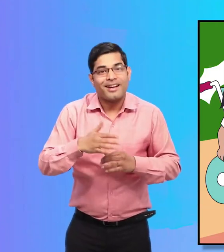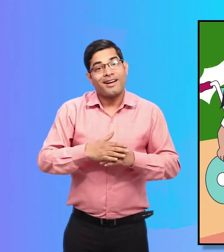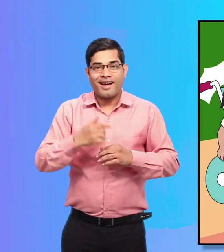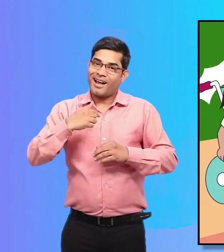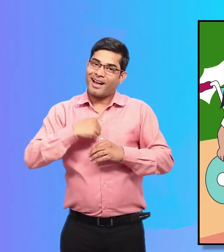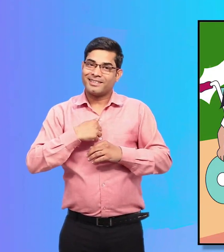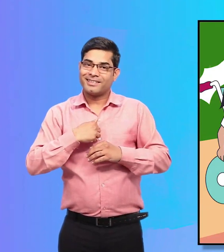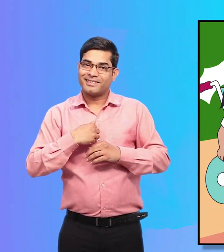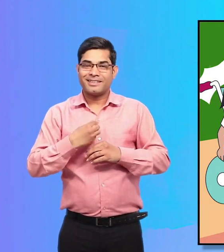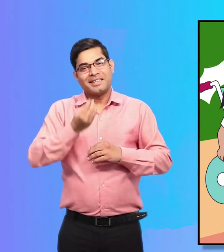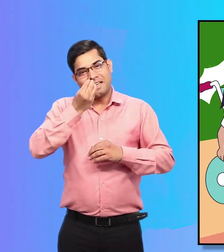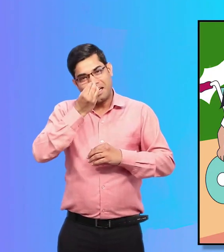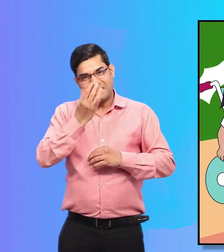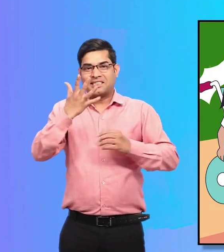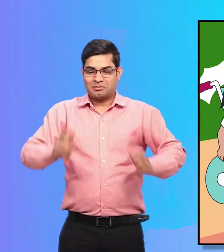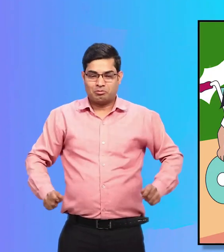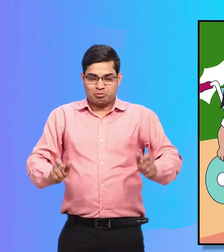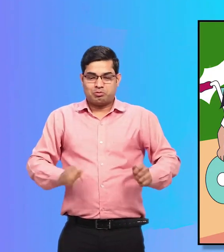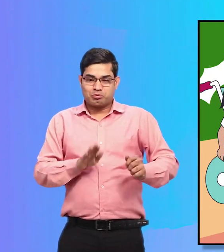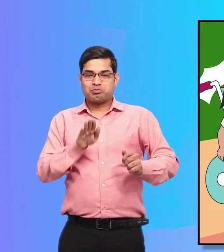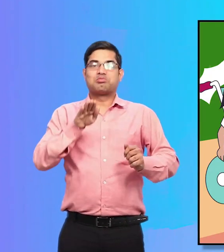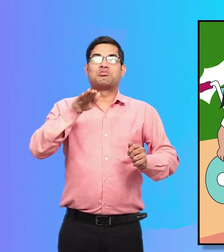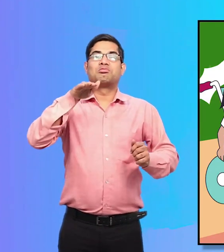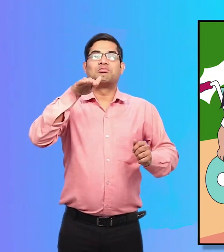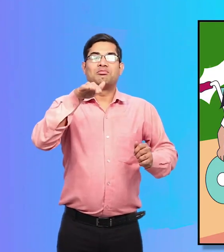So I can easily board the bus and travel with you all.